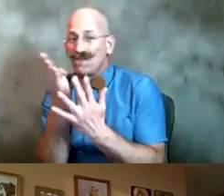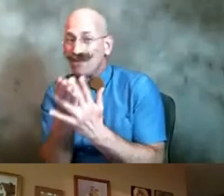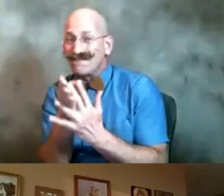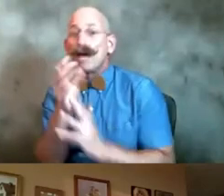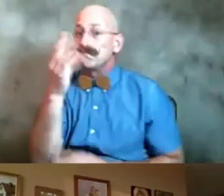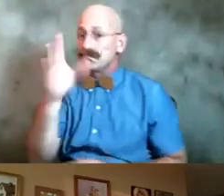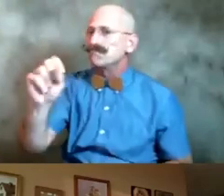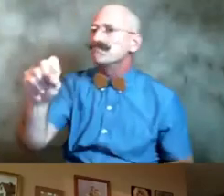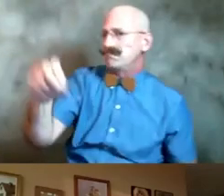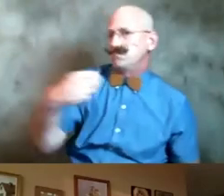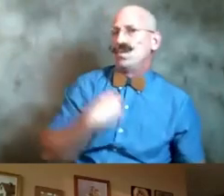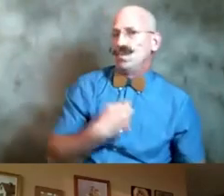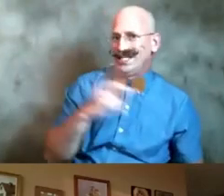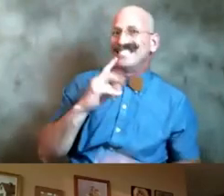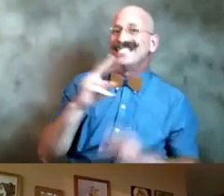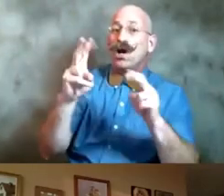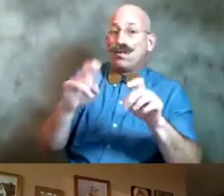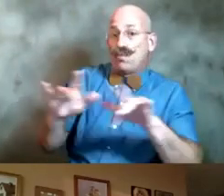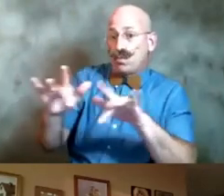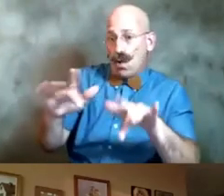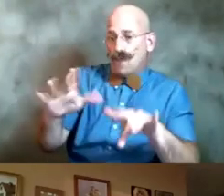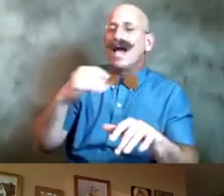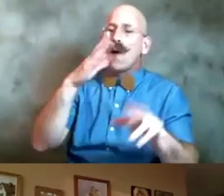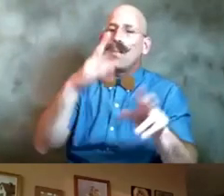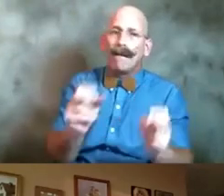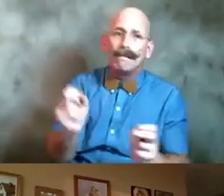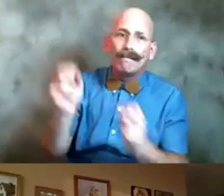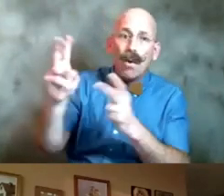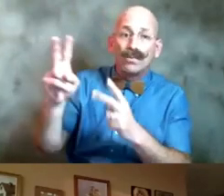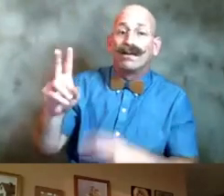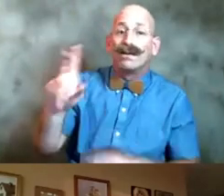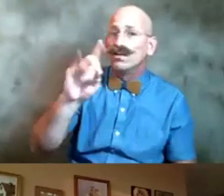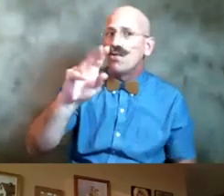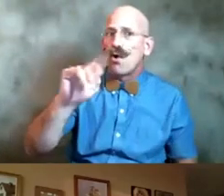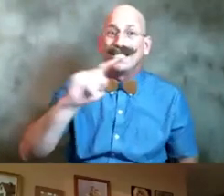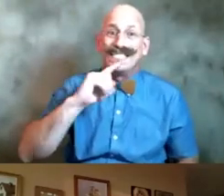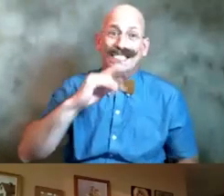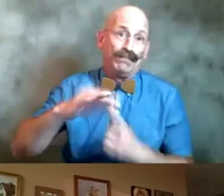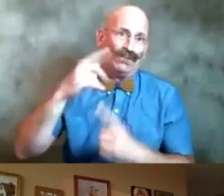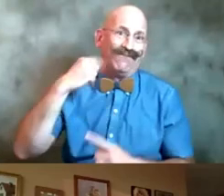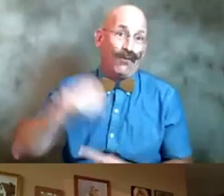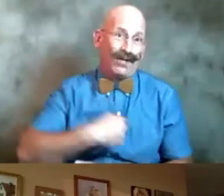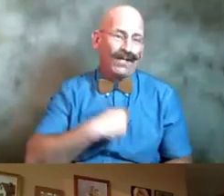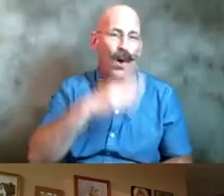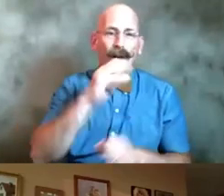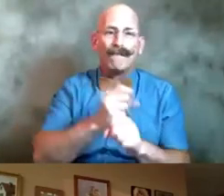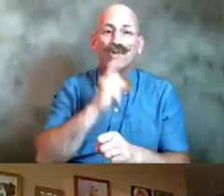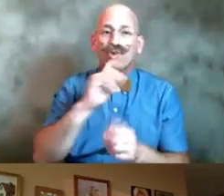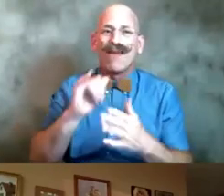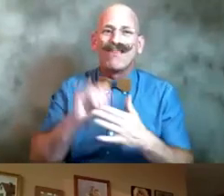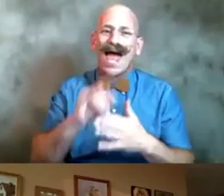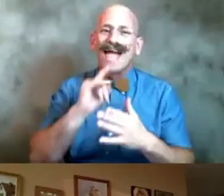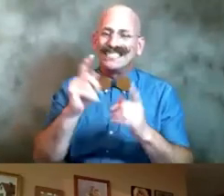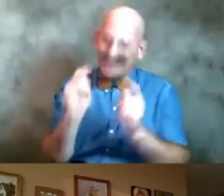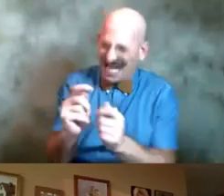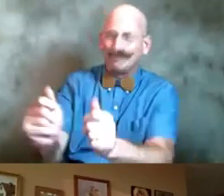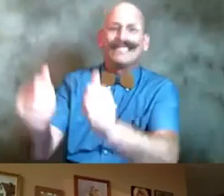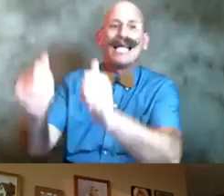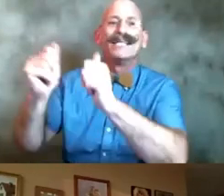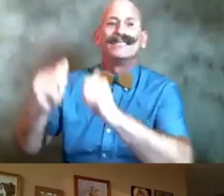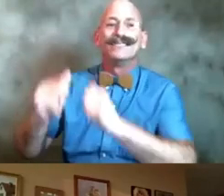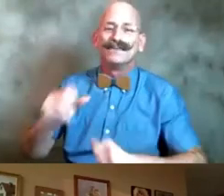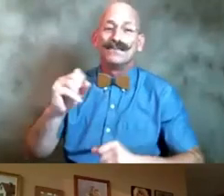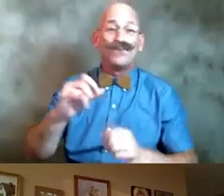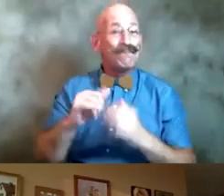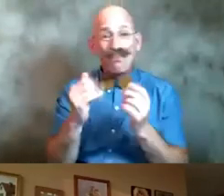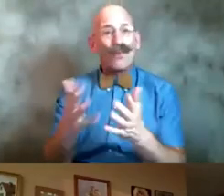recorded barbara and we will be posting this next week since dort is so special to us i'll make sure this gets out expedited so there you